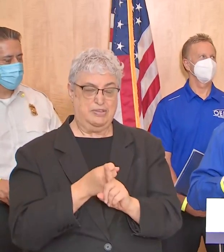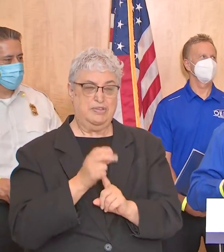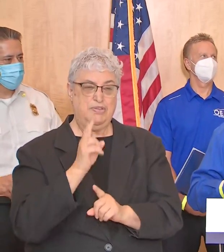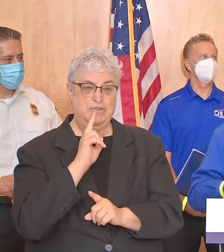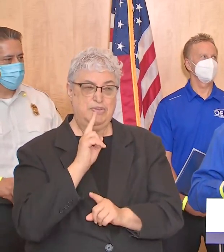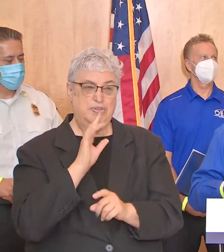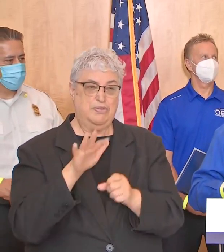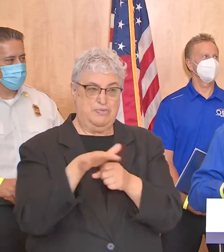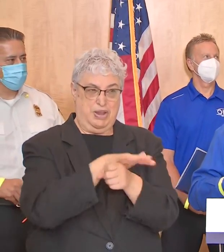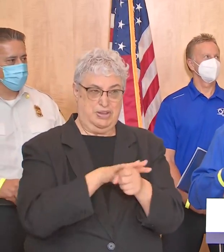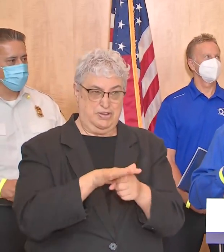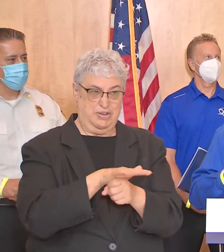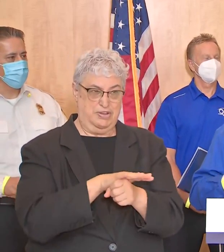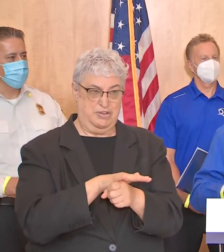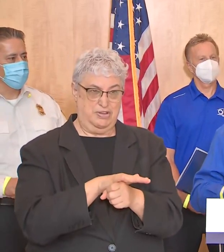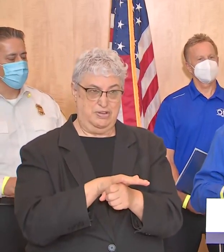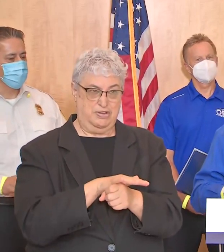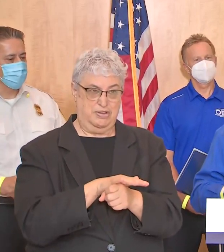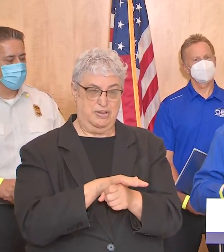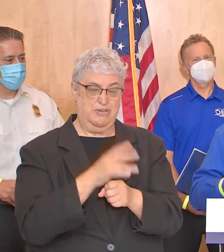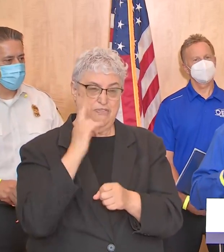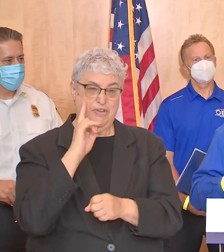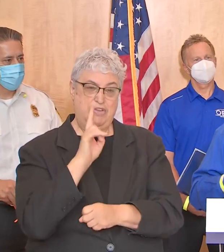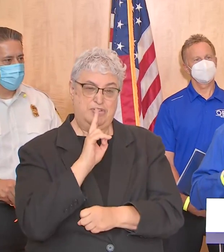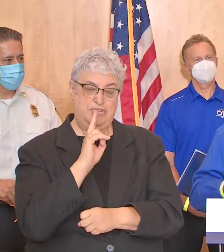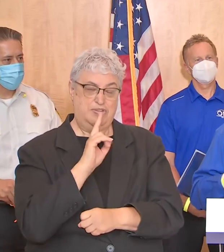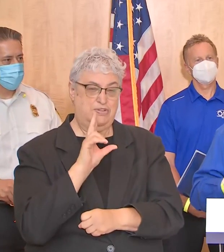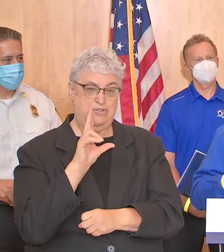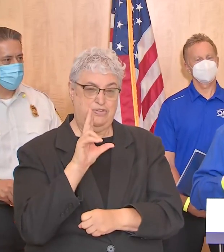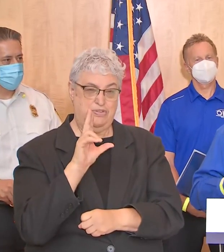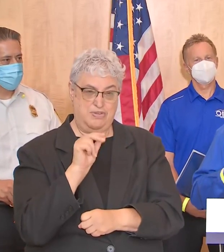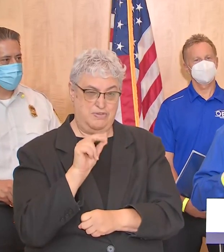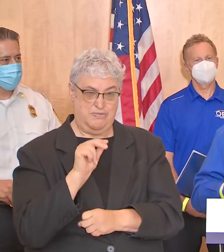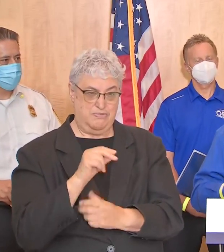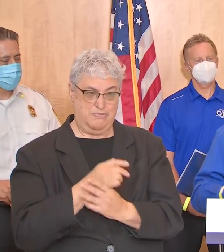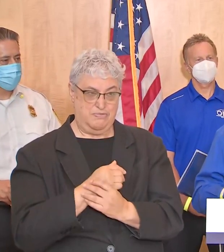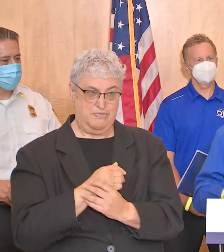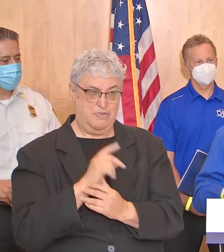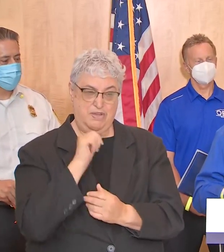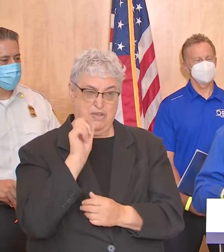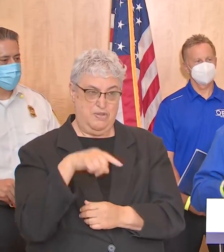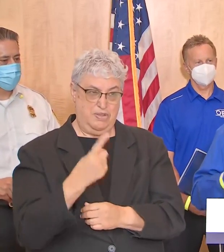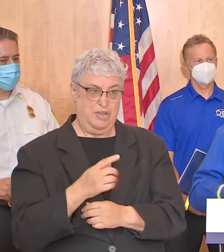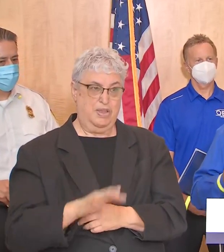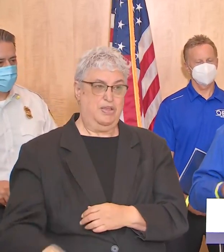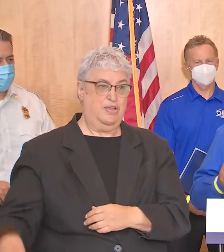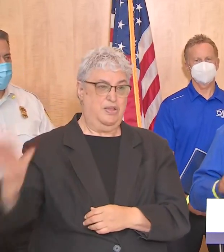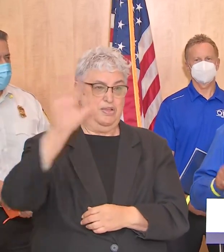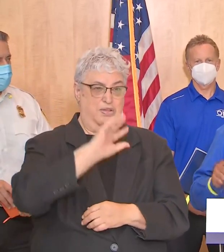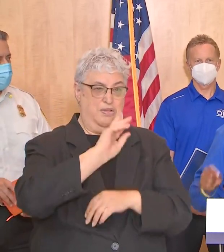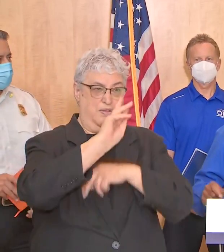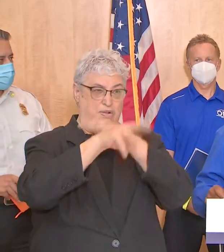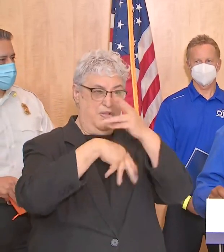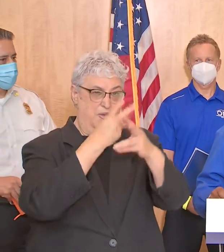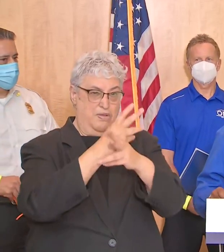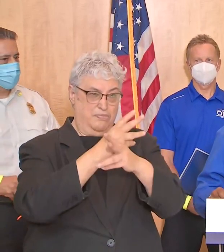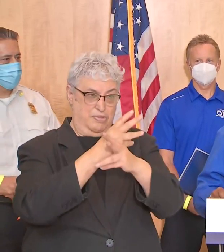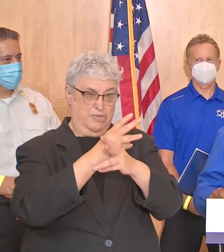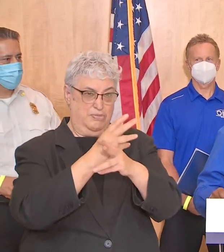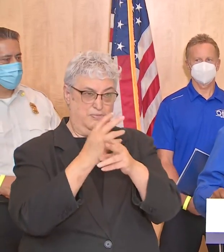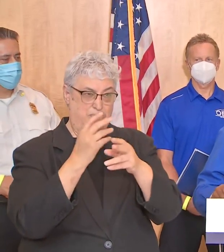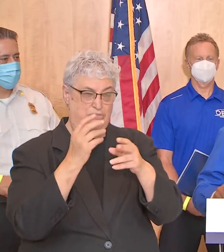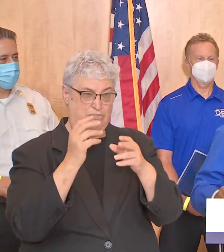houston region in the state of texas but that impacts us nationally with global ramifications